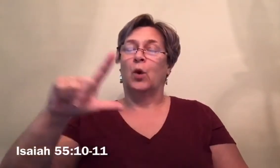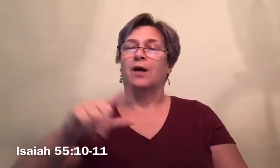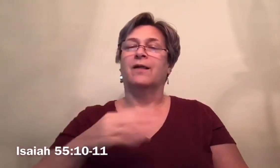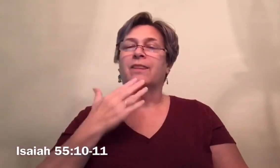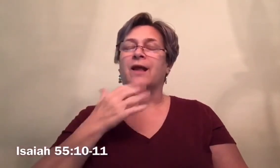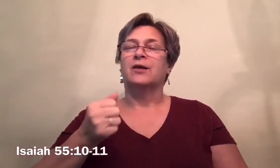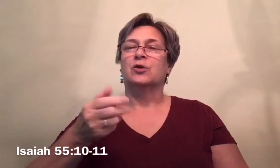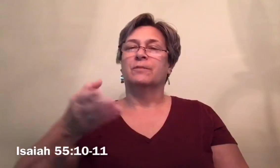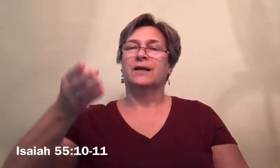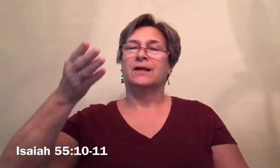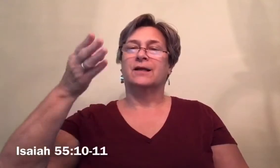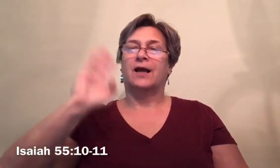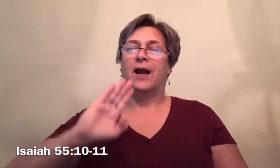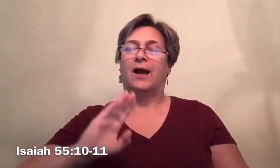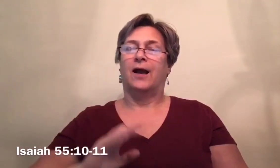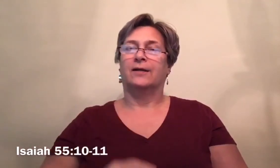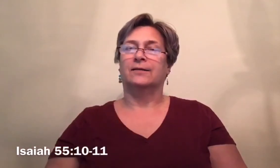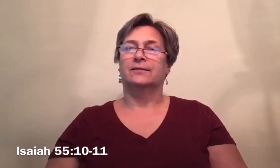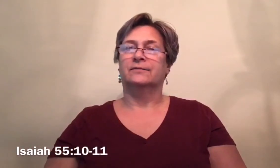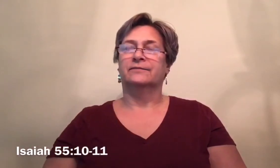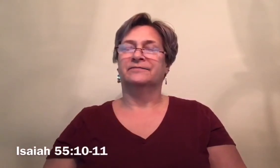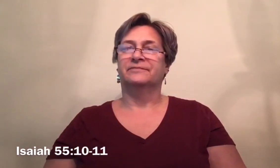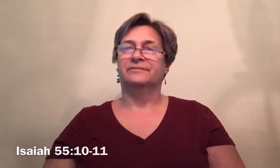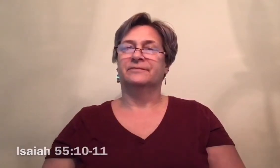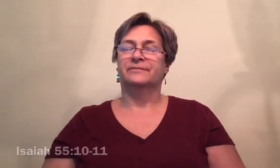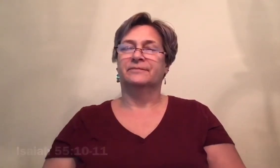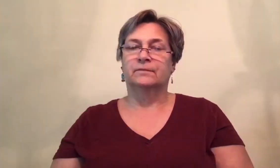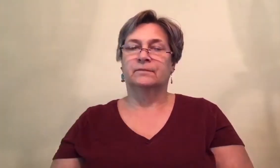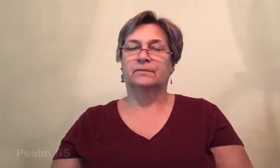The word of the Lord. Thanks be to God.